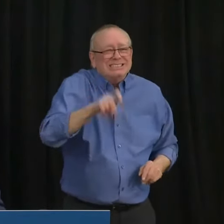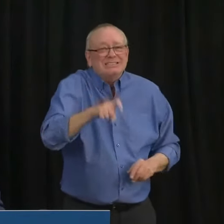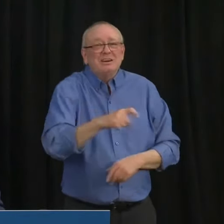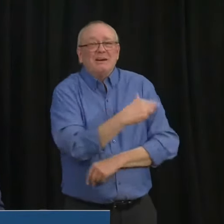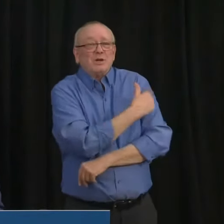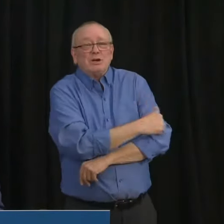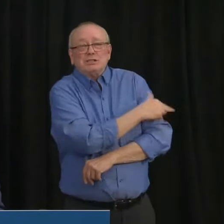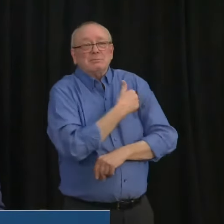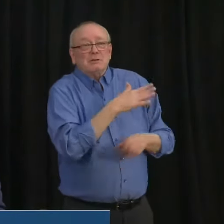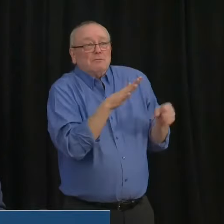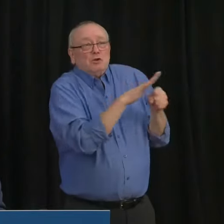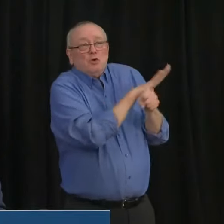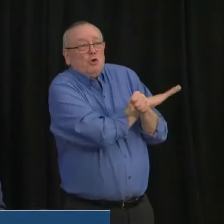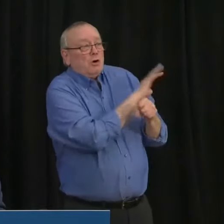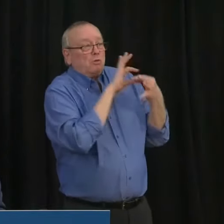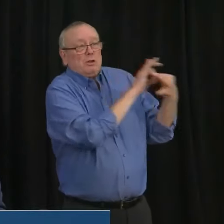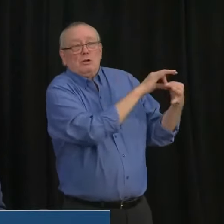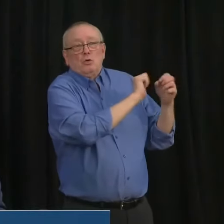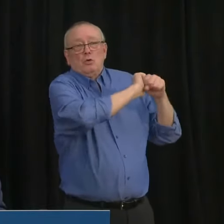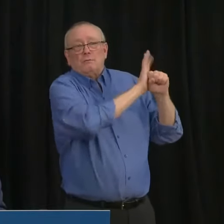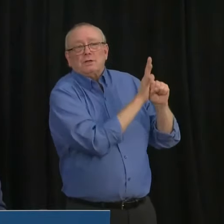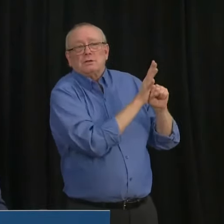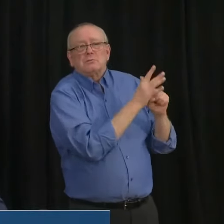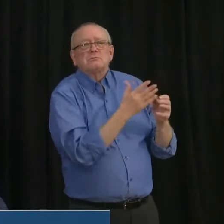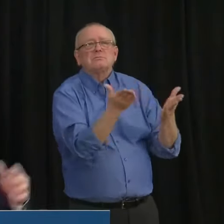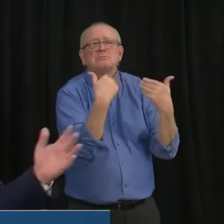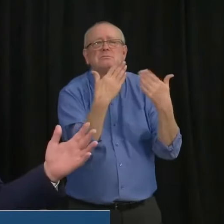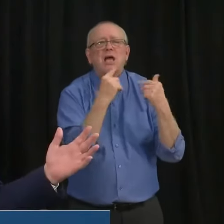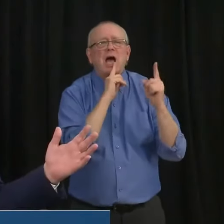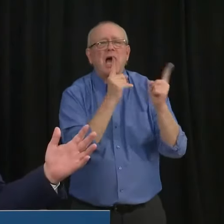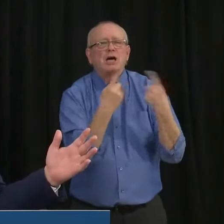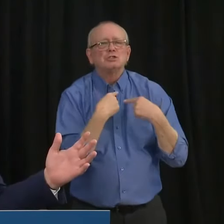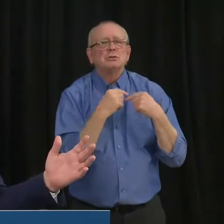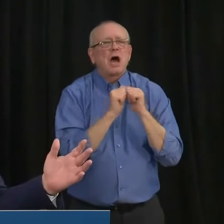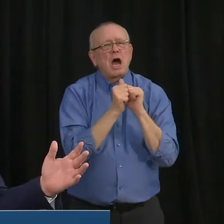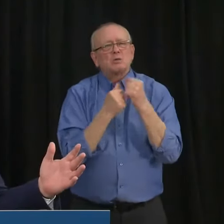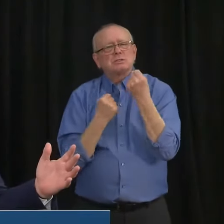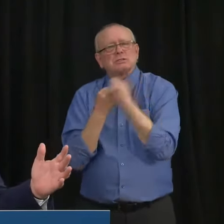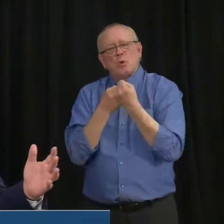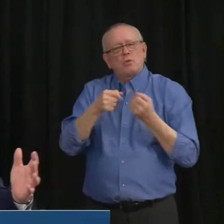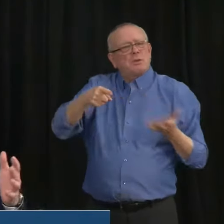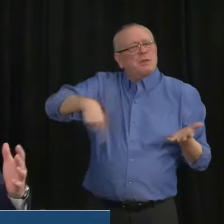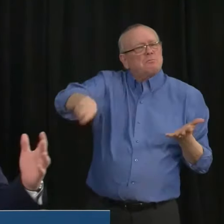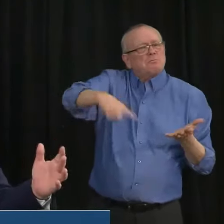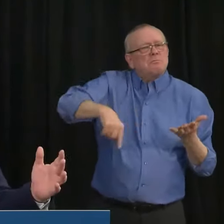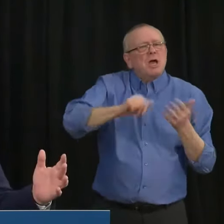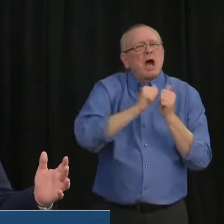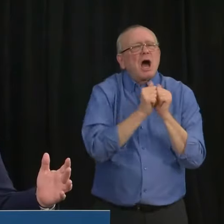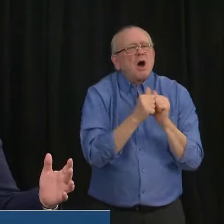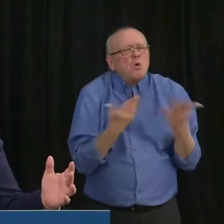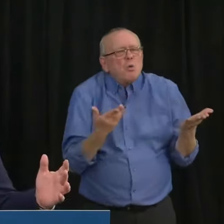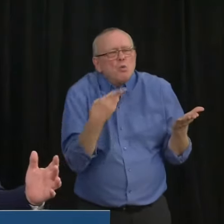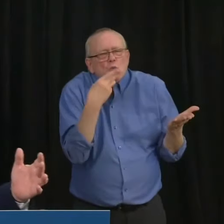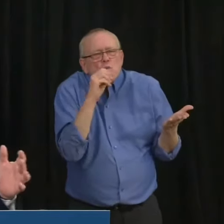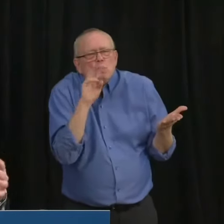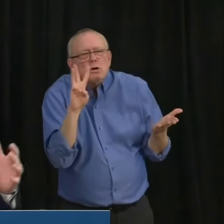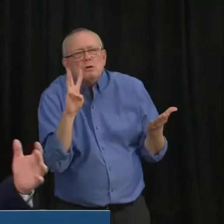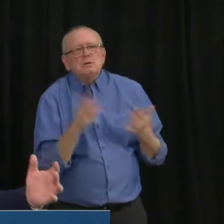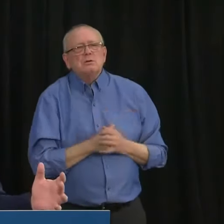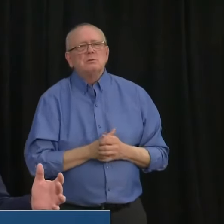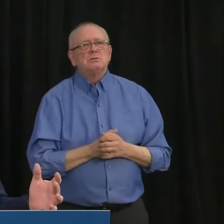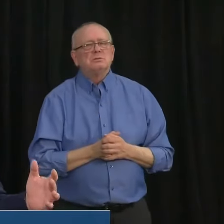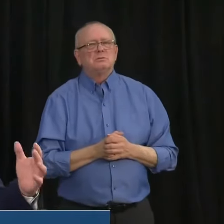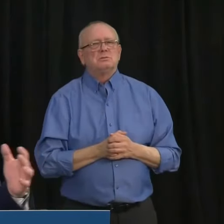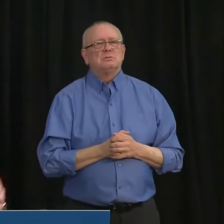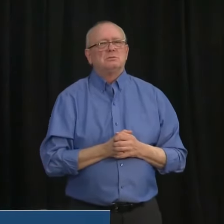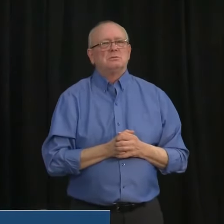with a growing number of COVID patients? If there's somebody with a way of doing that without any